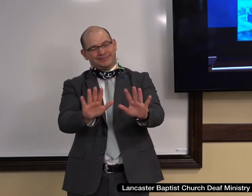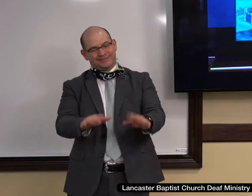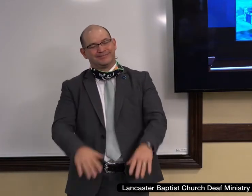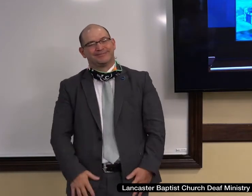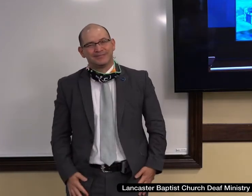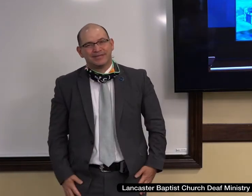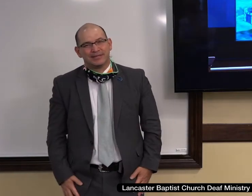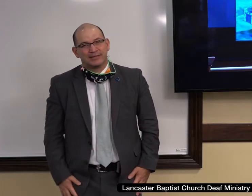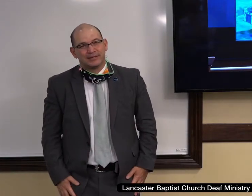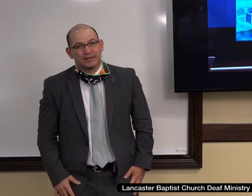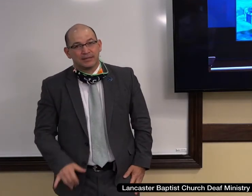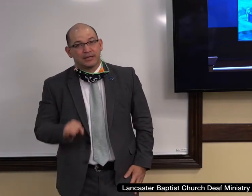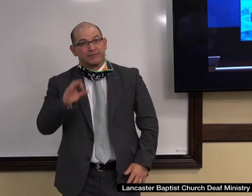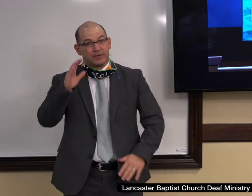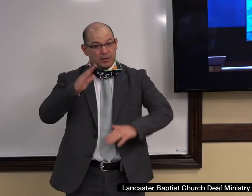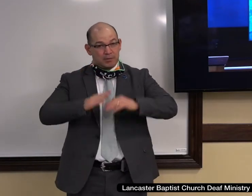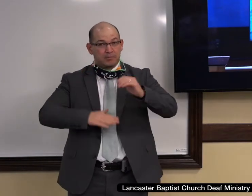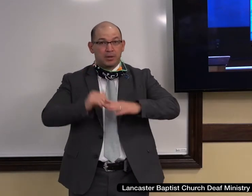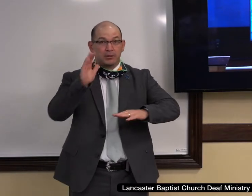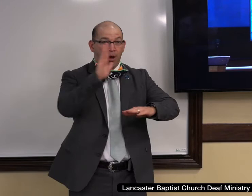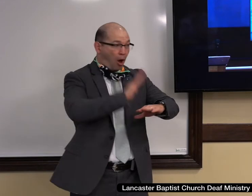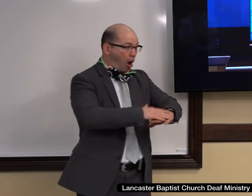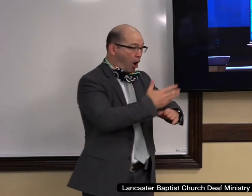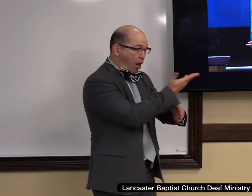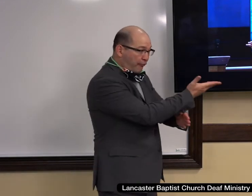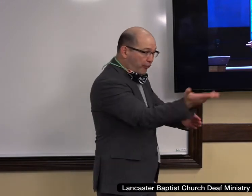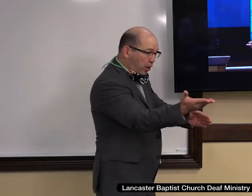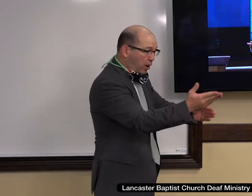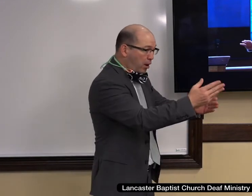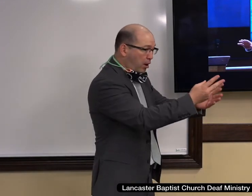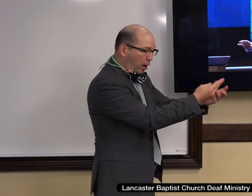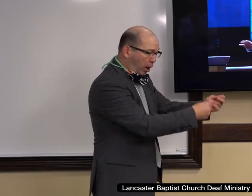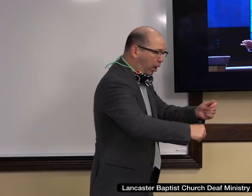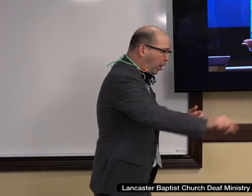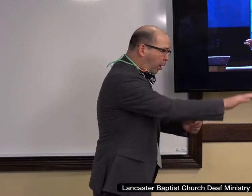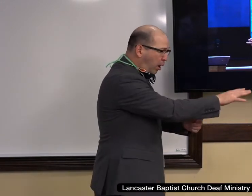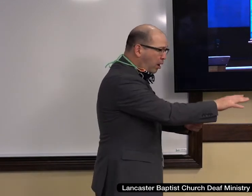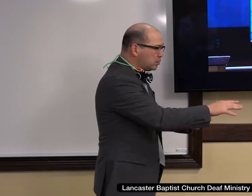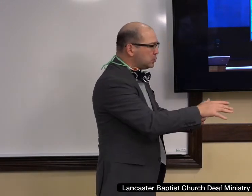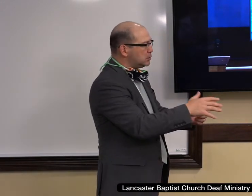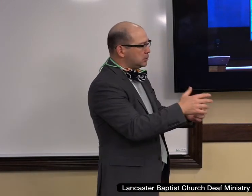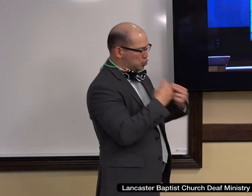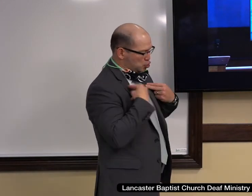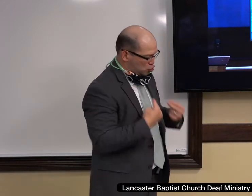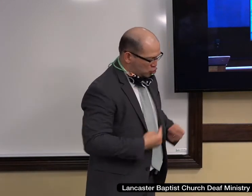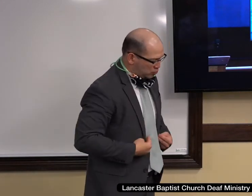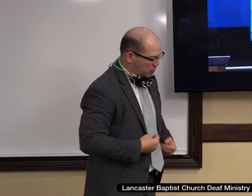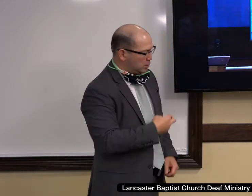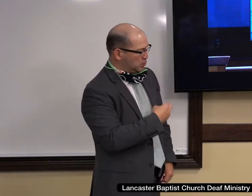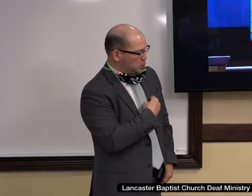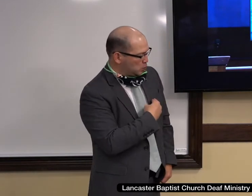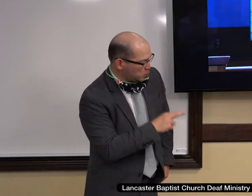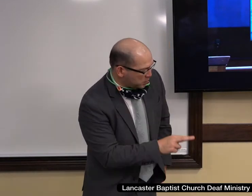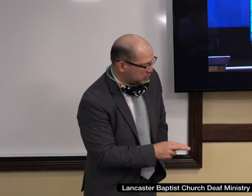You build your life on the sands of relativism, humanism, evolution. Your life is going to